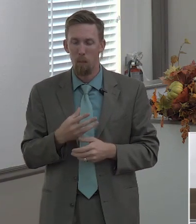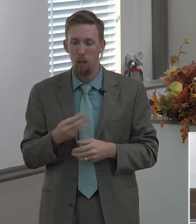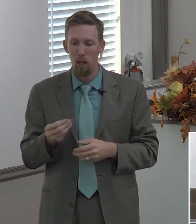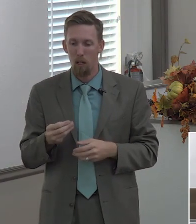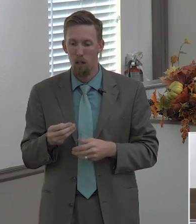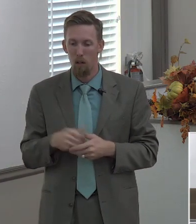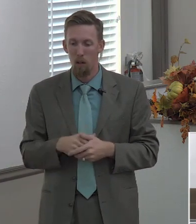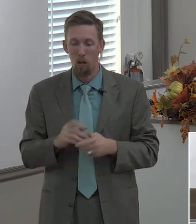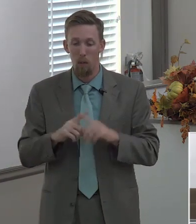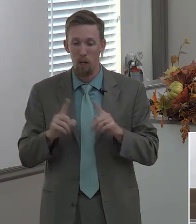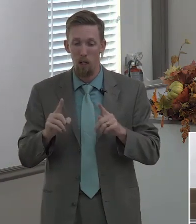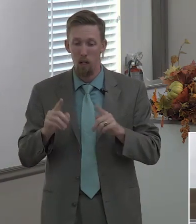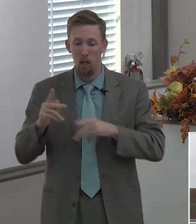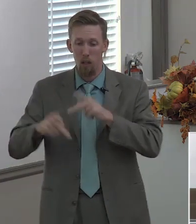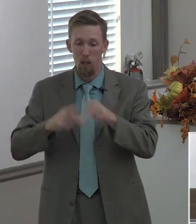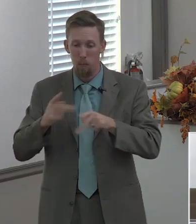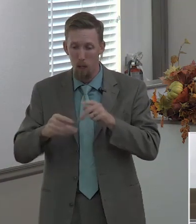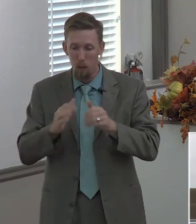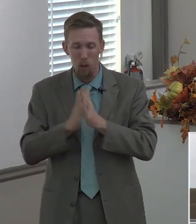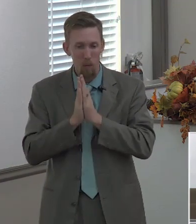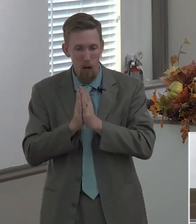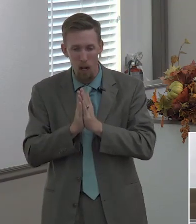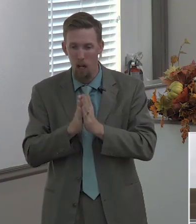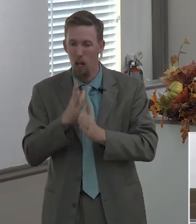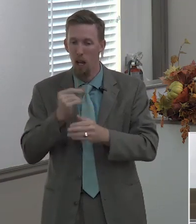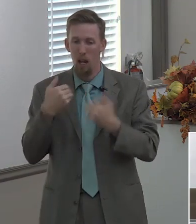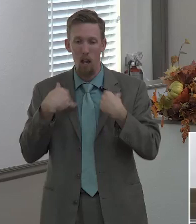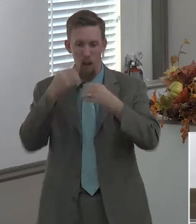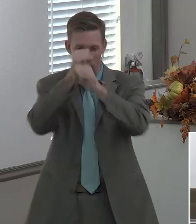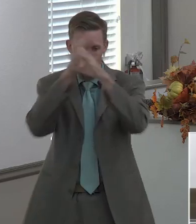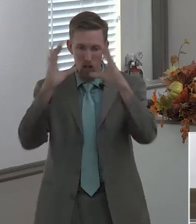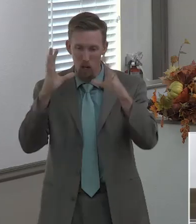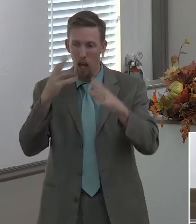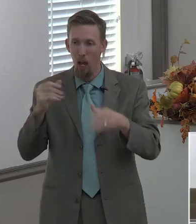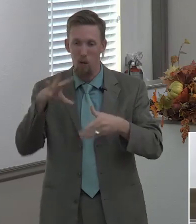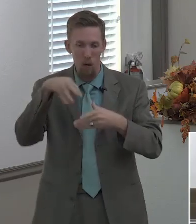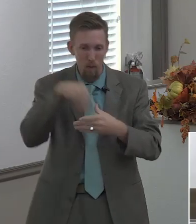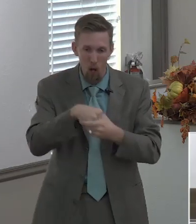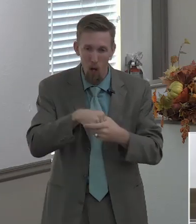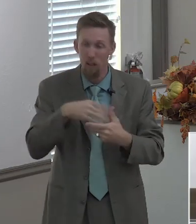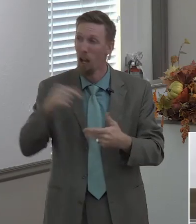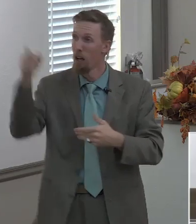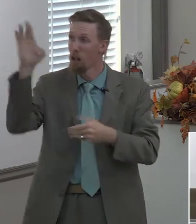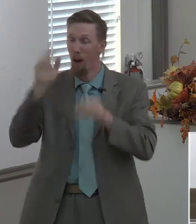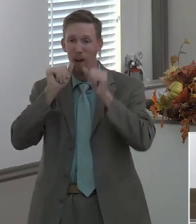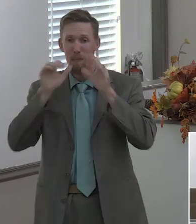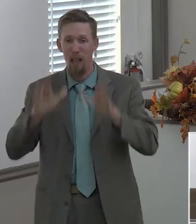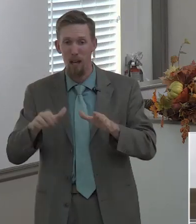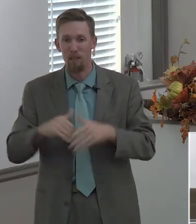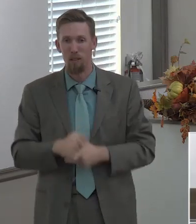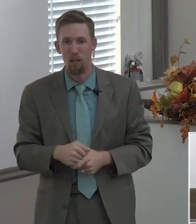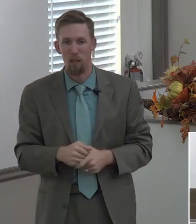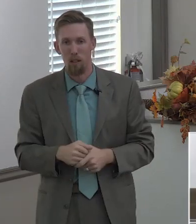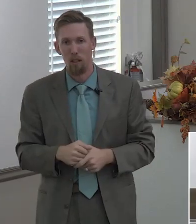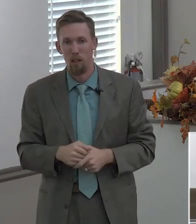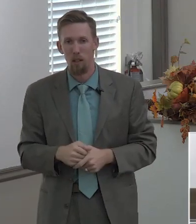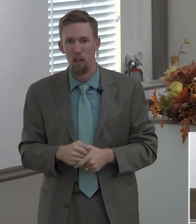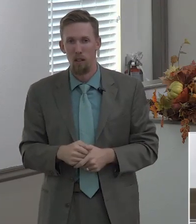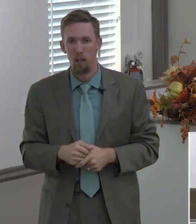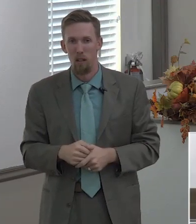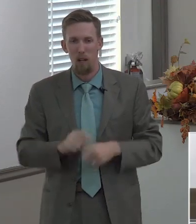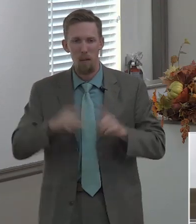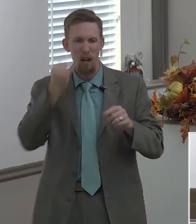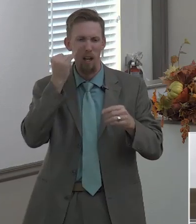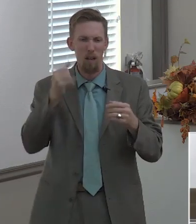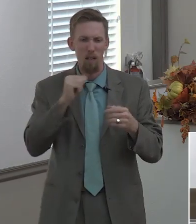gave and the people were involved and by the way without any of that nothing happens